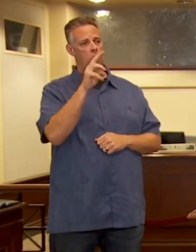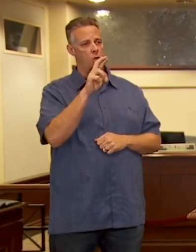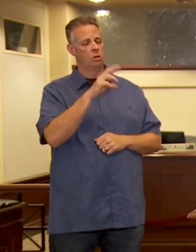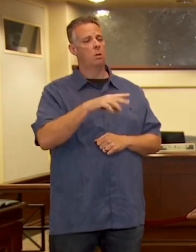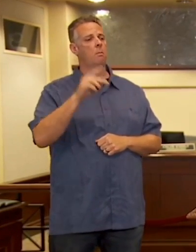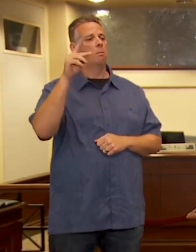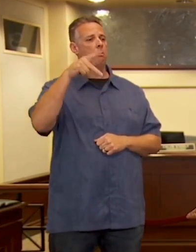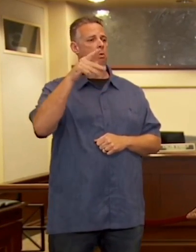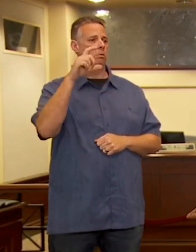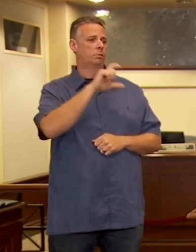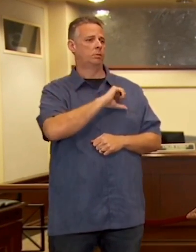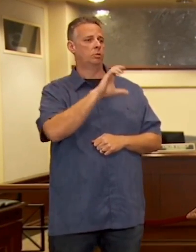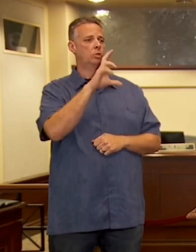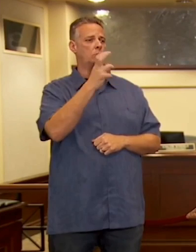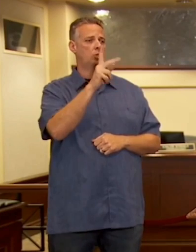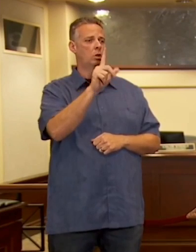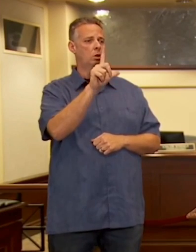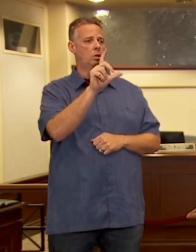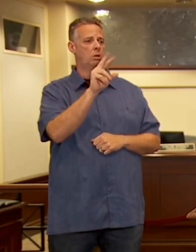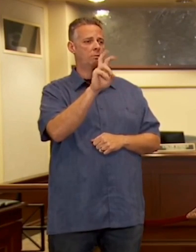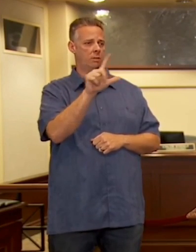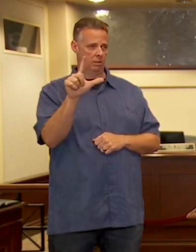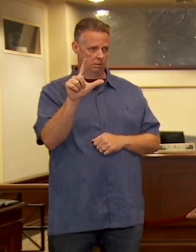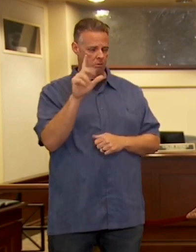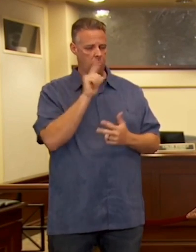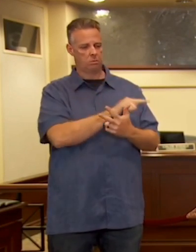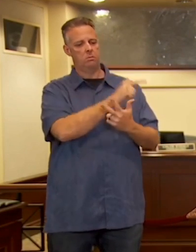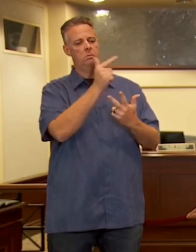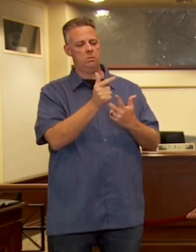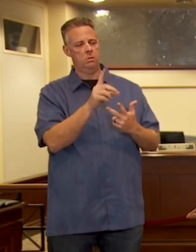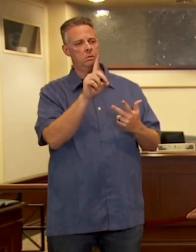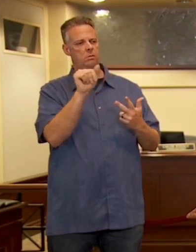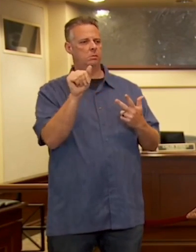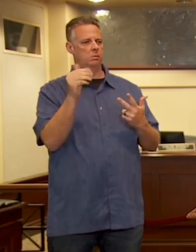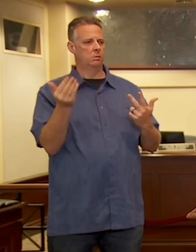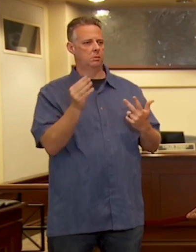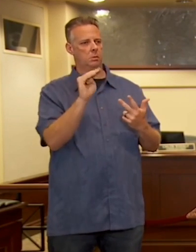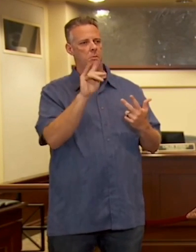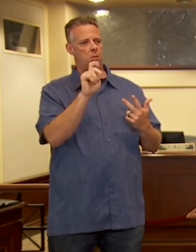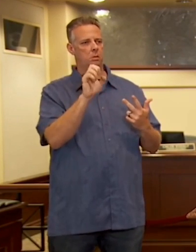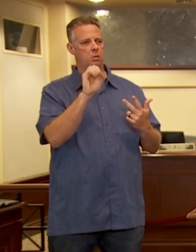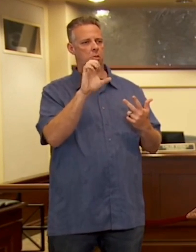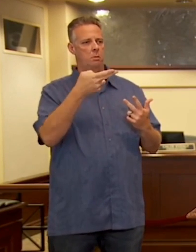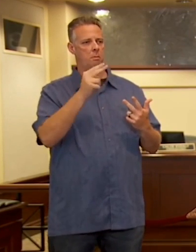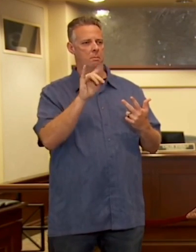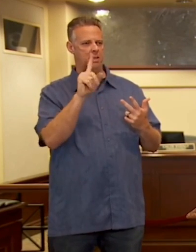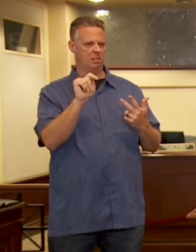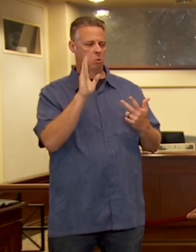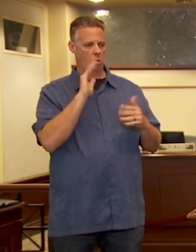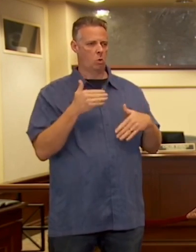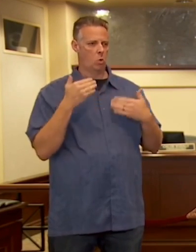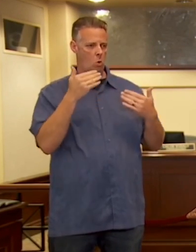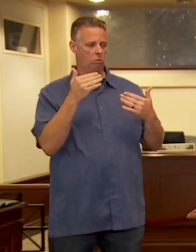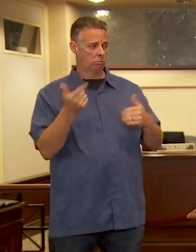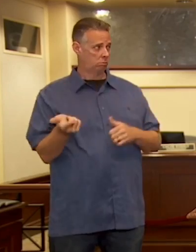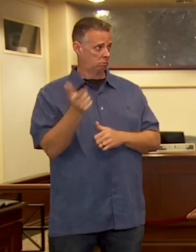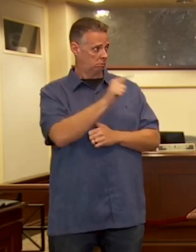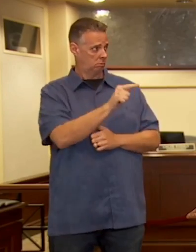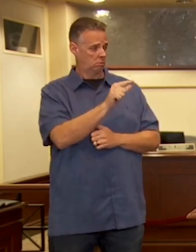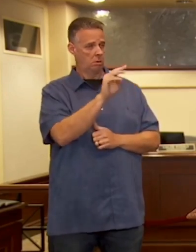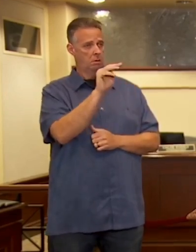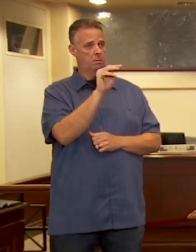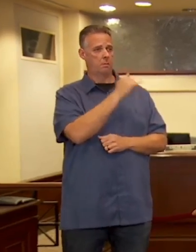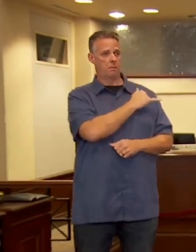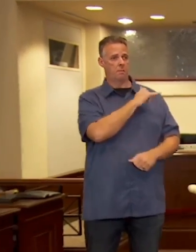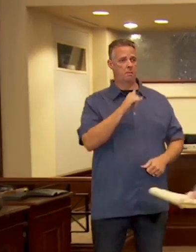You got socialist, Marxist, communists, anarchists. Anybody who looks into the groups that are organizing can see this. They're very